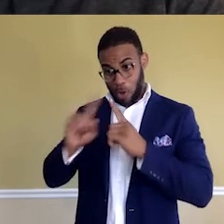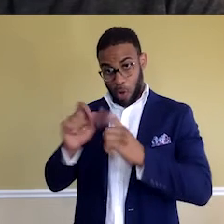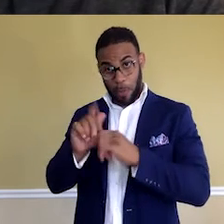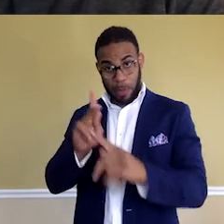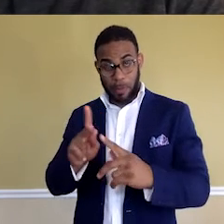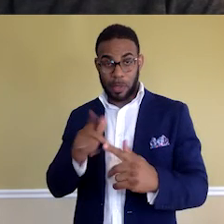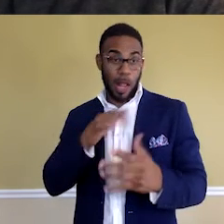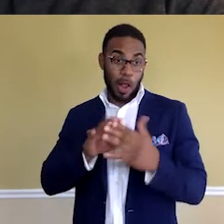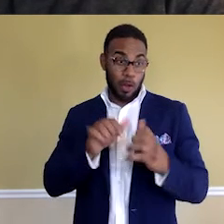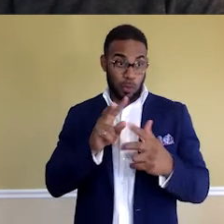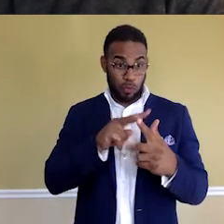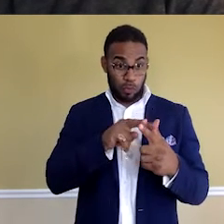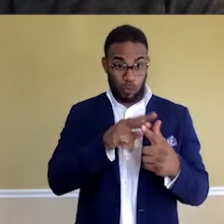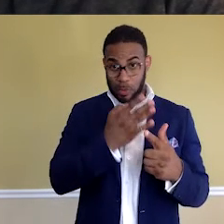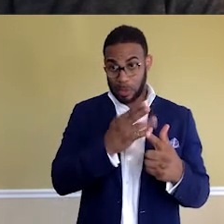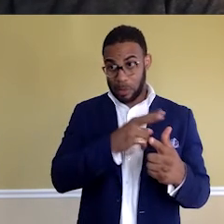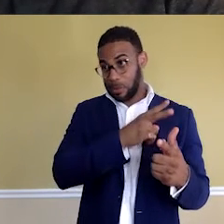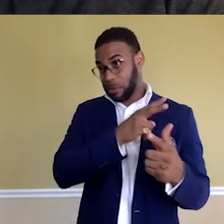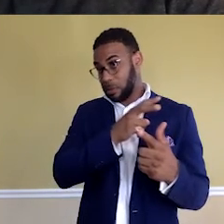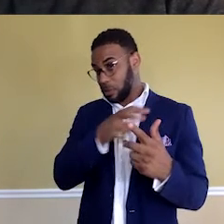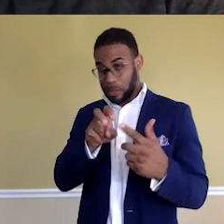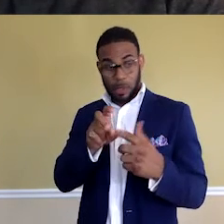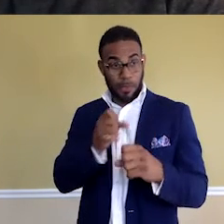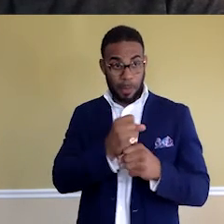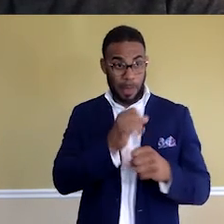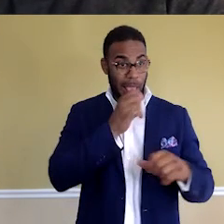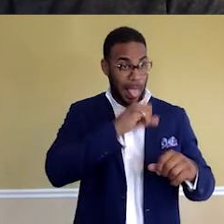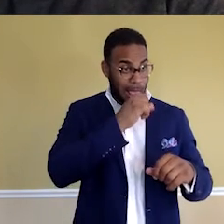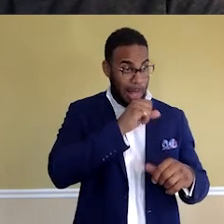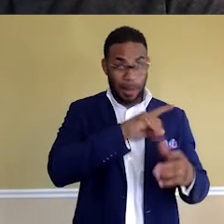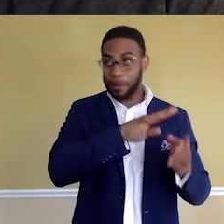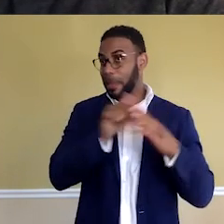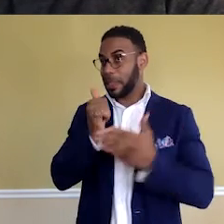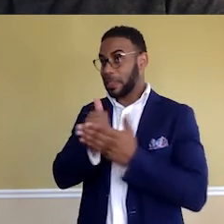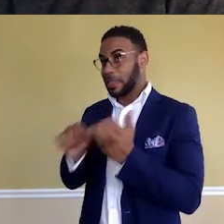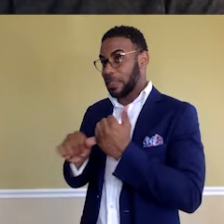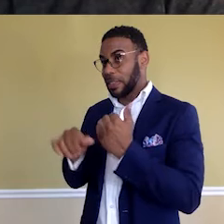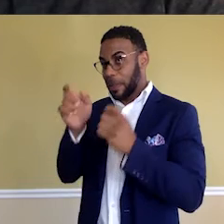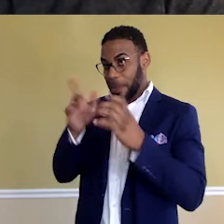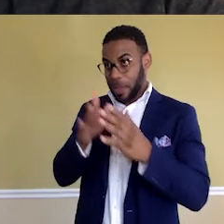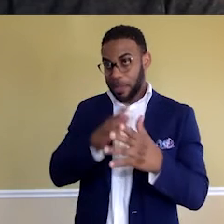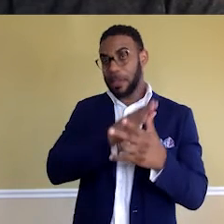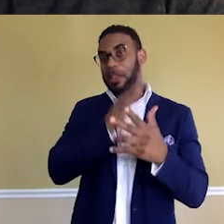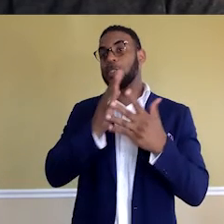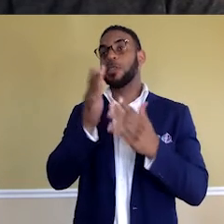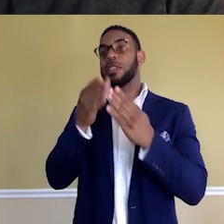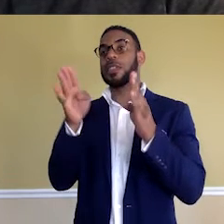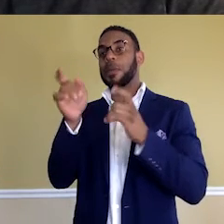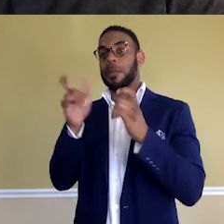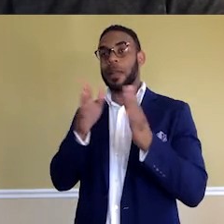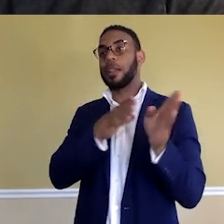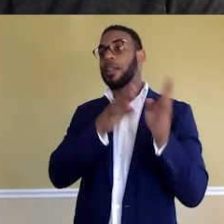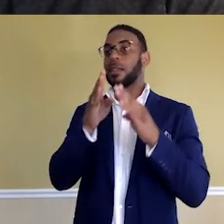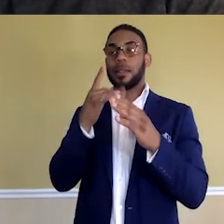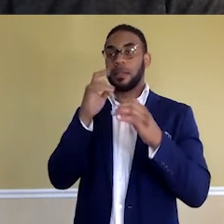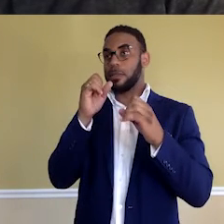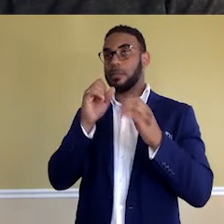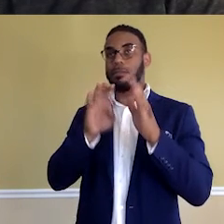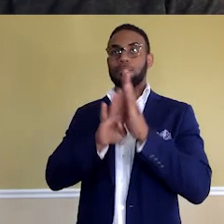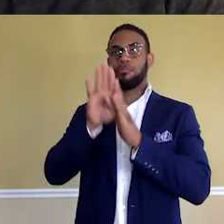So I learned how to do those things. And I went from making the ice cream to being the assistant manager to the general manager. And then I was just blowing up from one restaurant